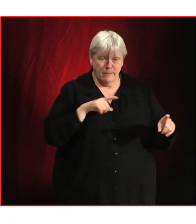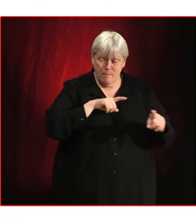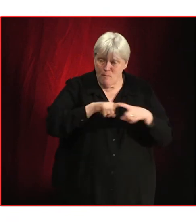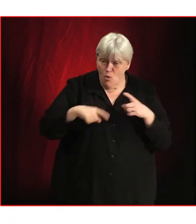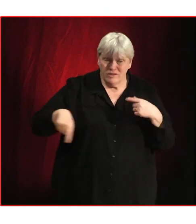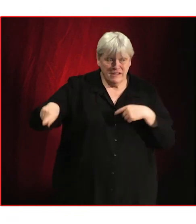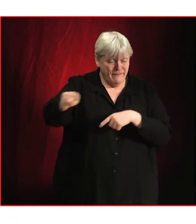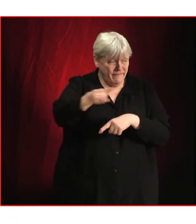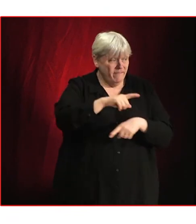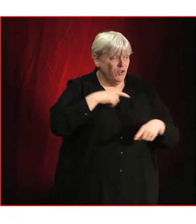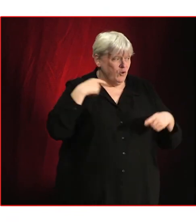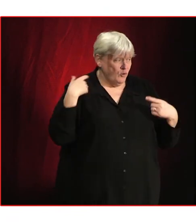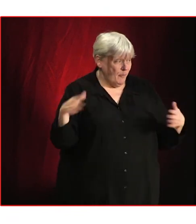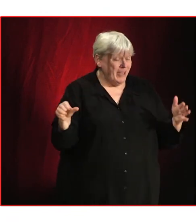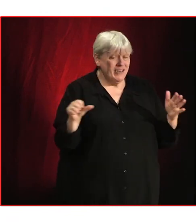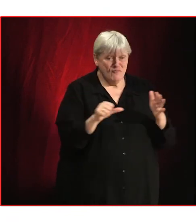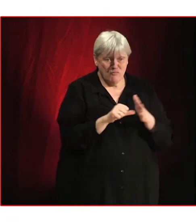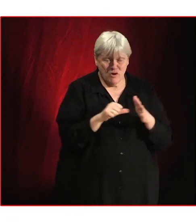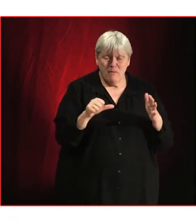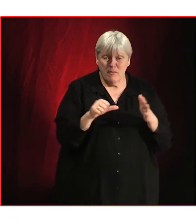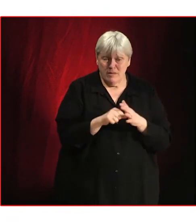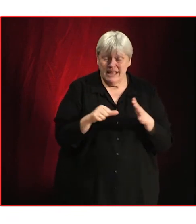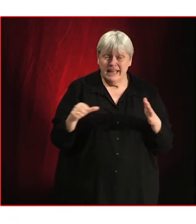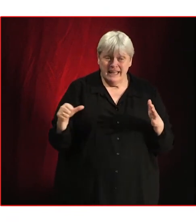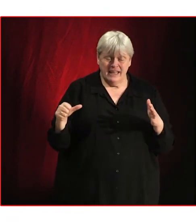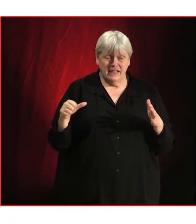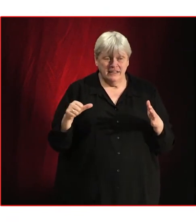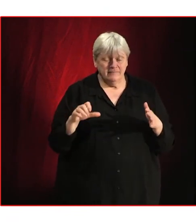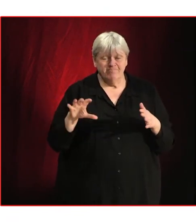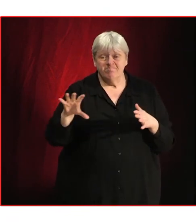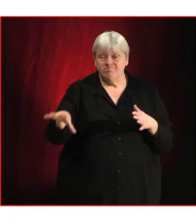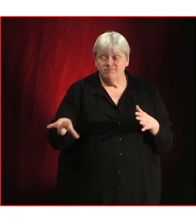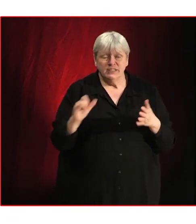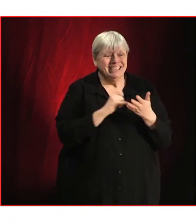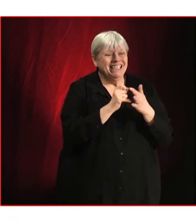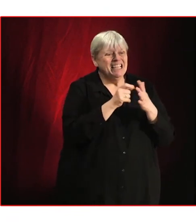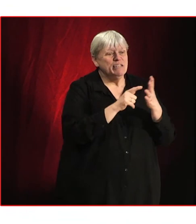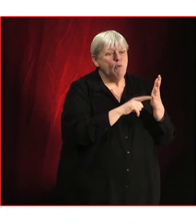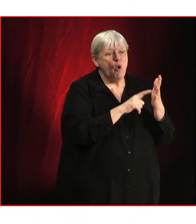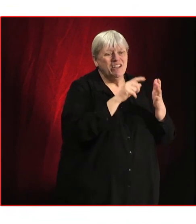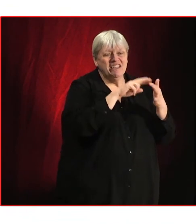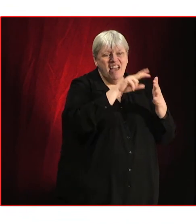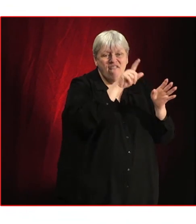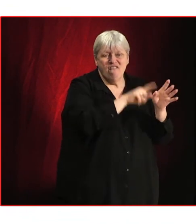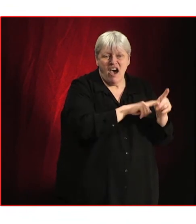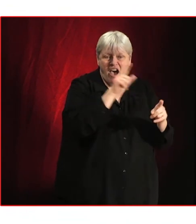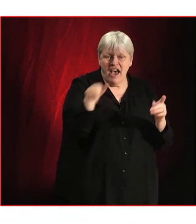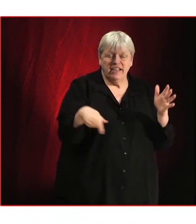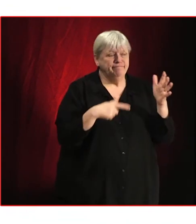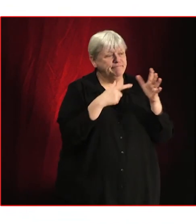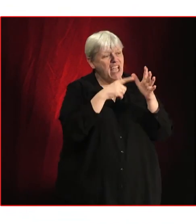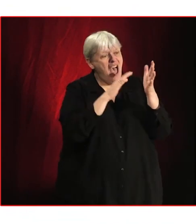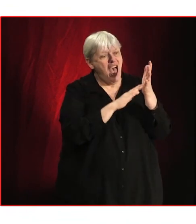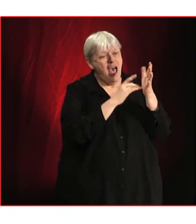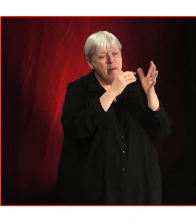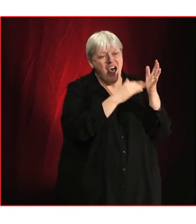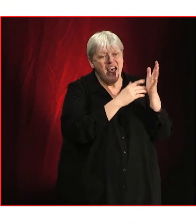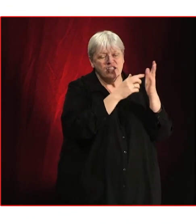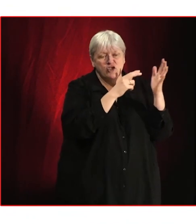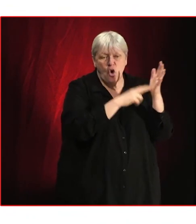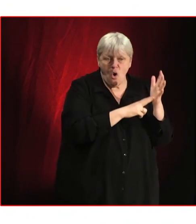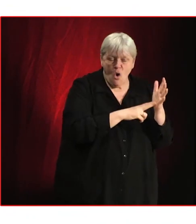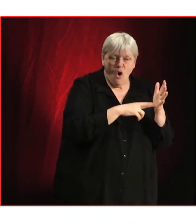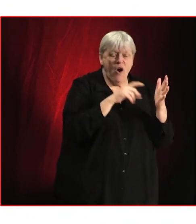of you, have probably at some point reached for Spotify, Apple Music, Amazon Music, Deezer, or another streaming